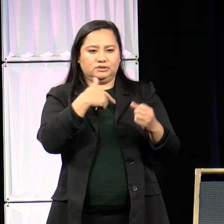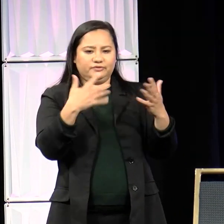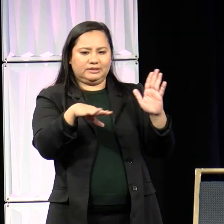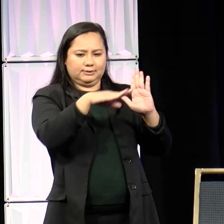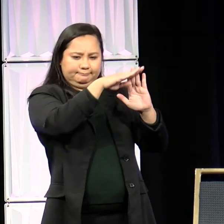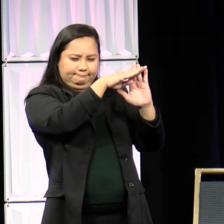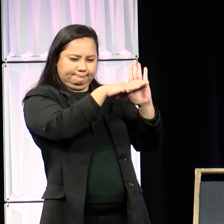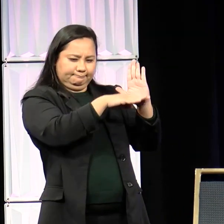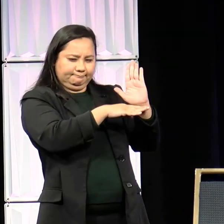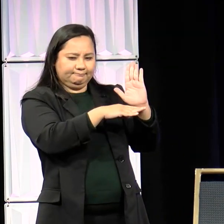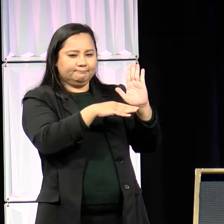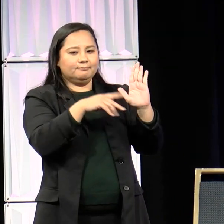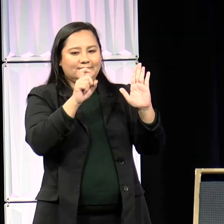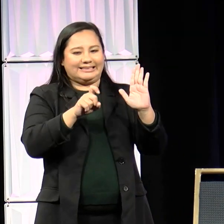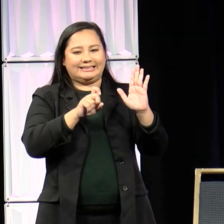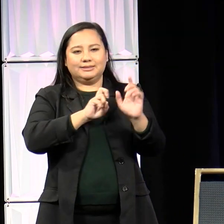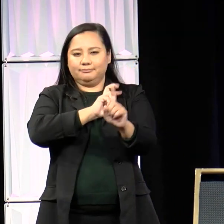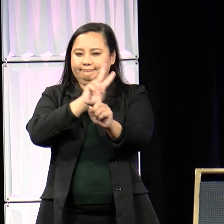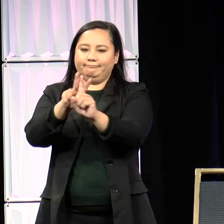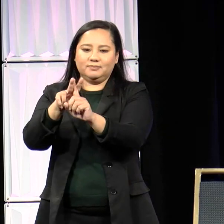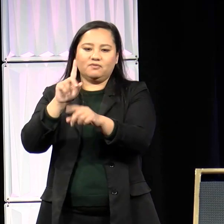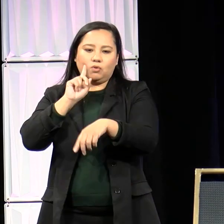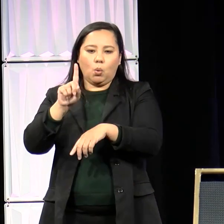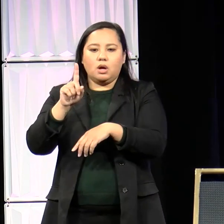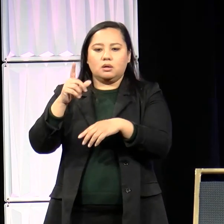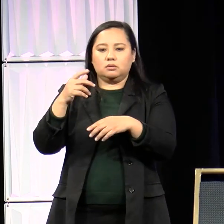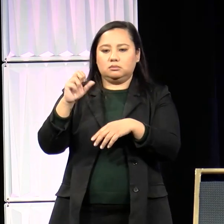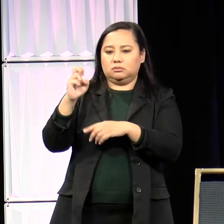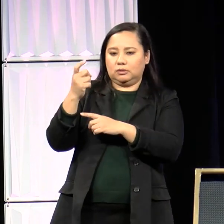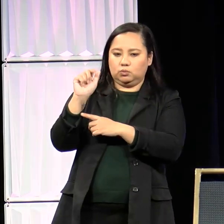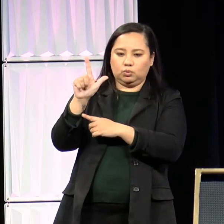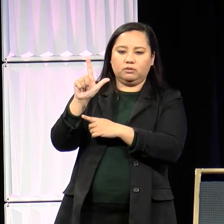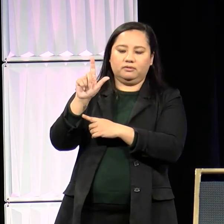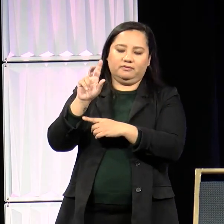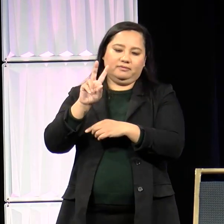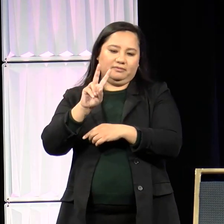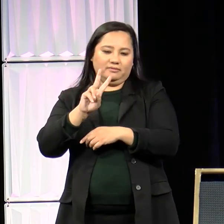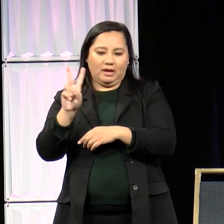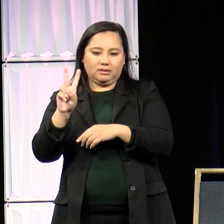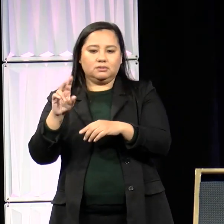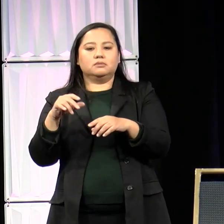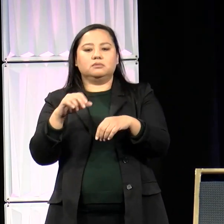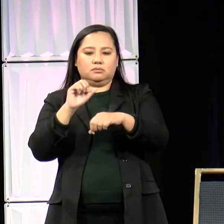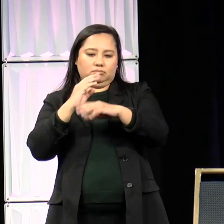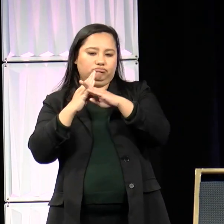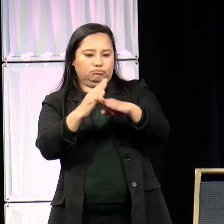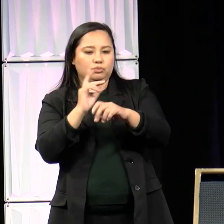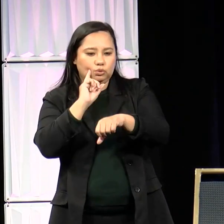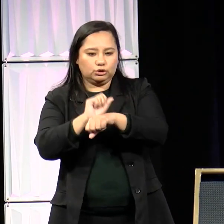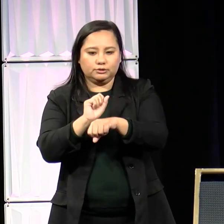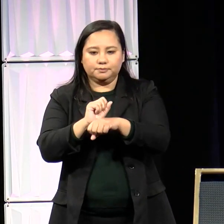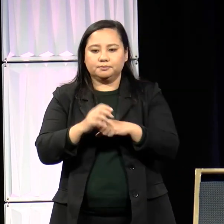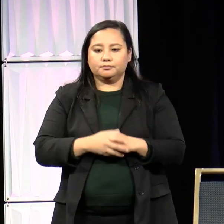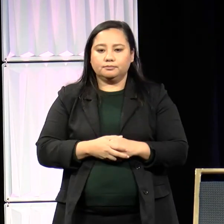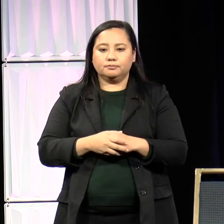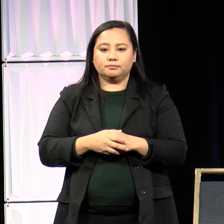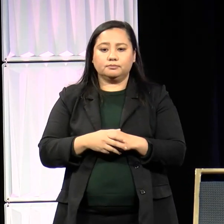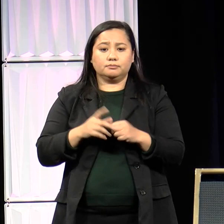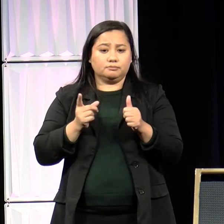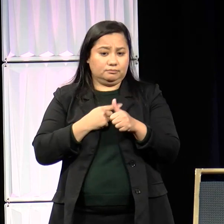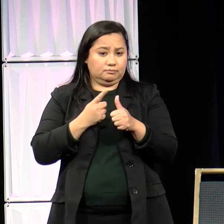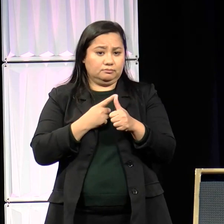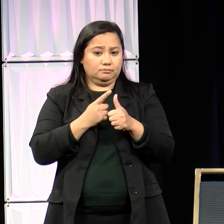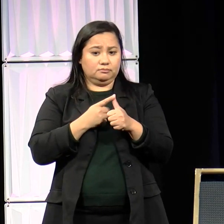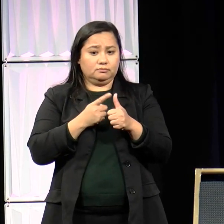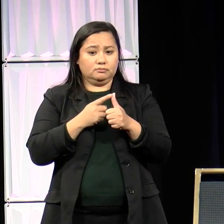in your sexual violence prevention work. The following is from the We Remember memo. One, sexual violence prevention work